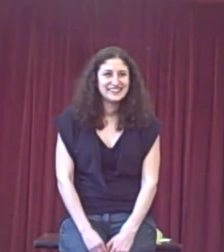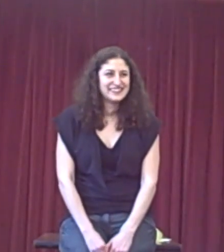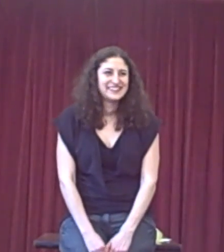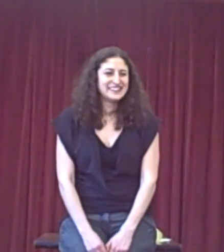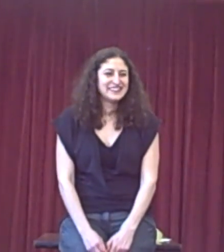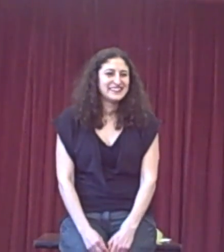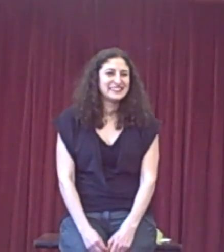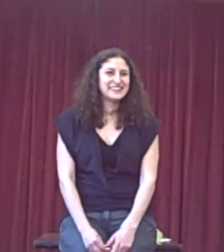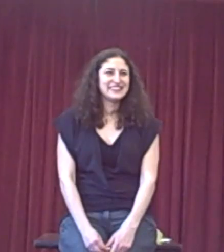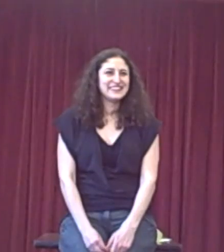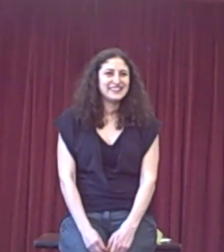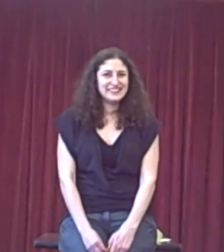I can do it.